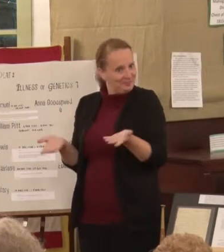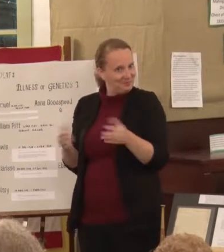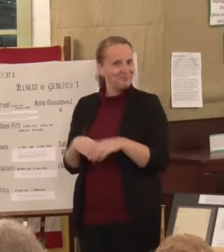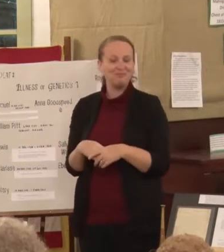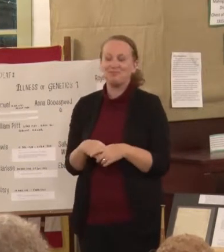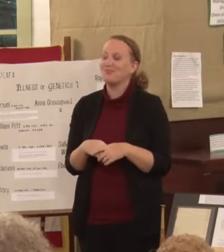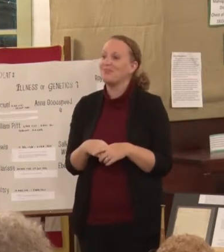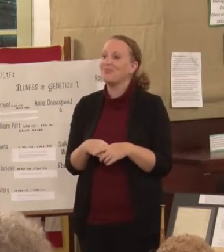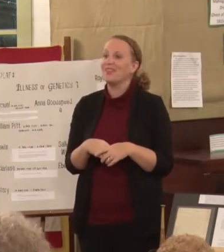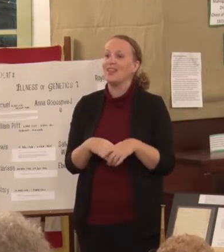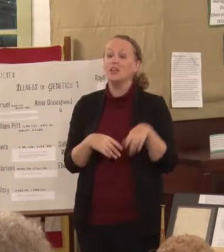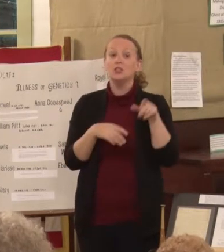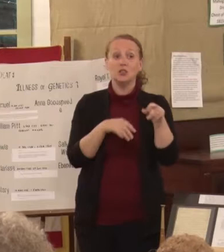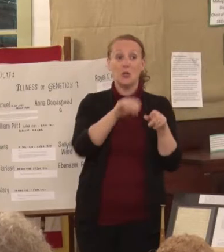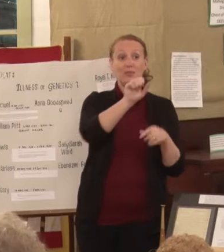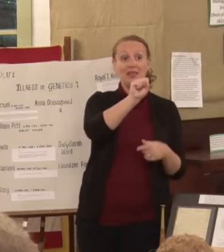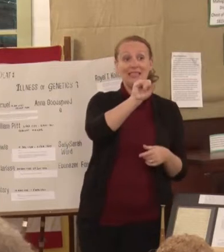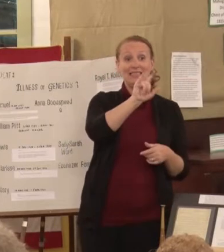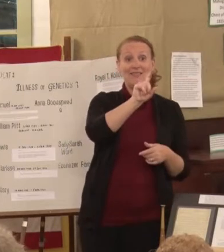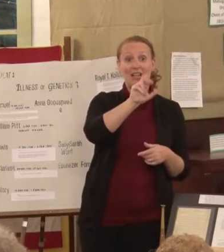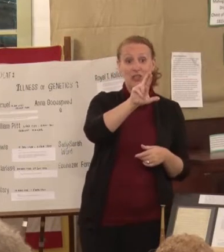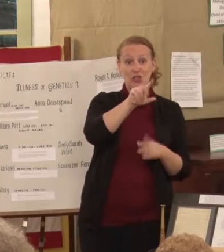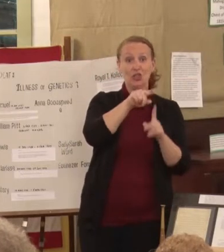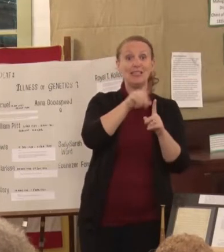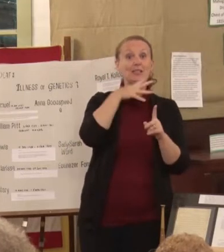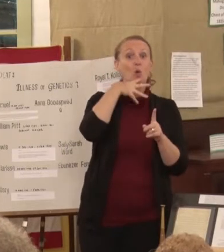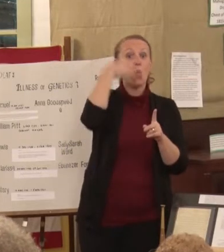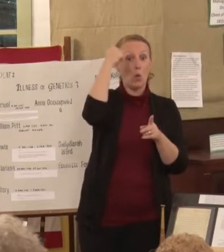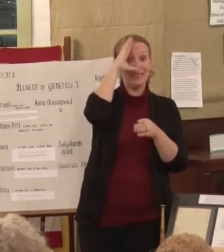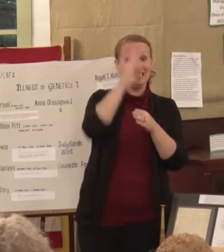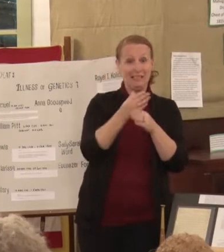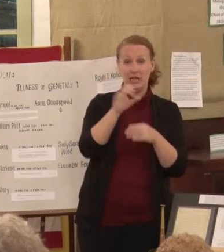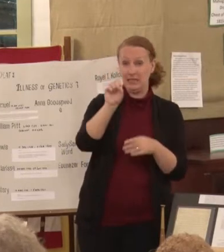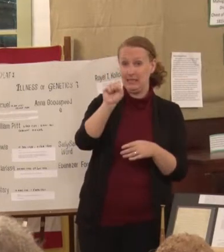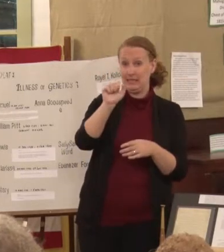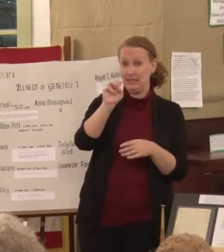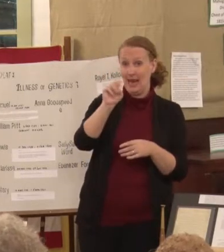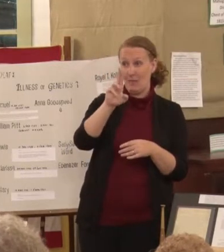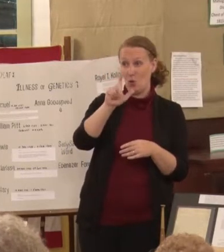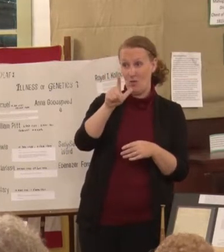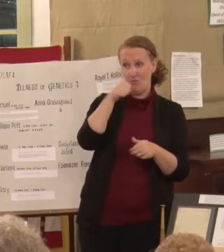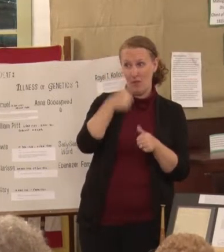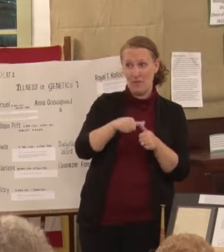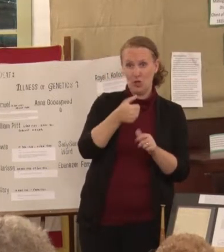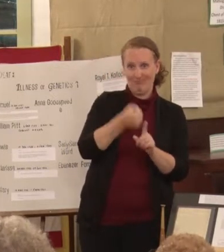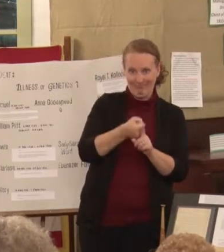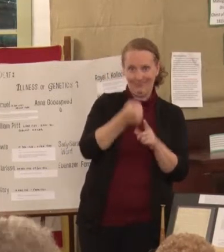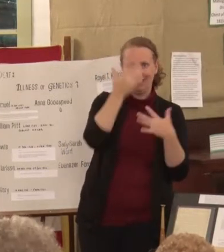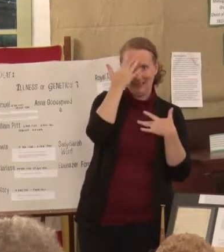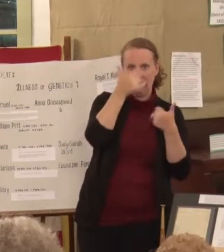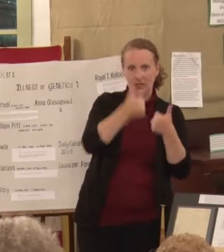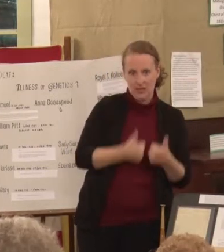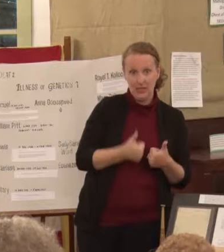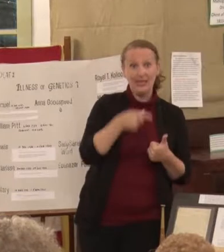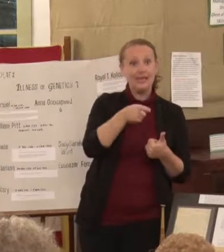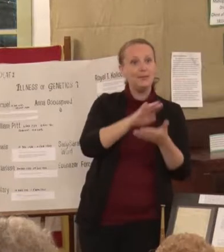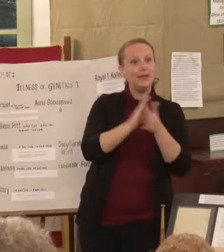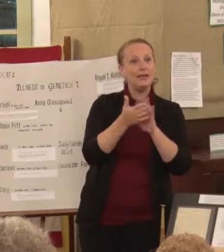Sylvester Gilbert's oldest son was Samuel. I mentioned him already. He became a silversmith, silversmith and goldsmith,